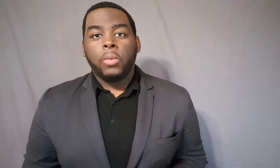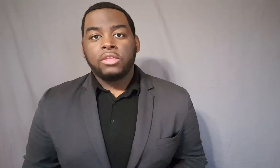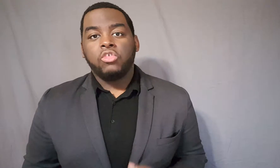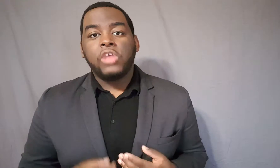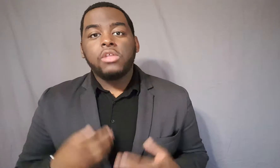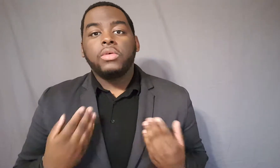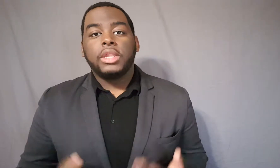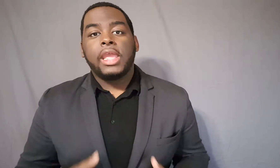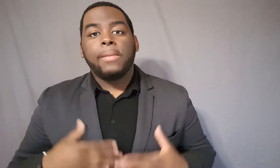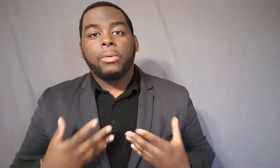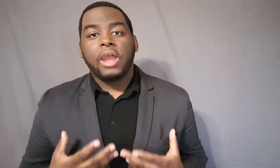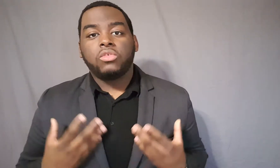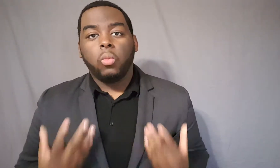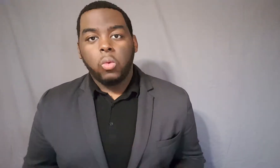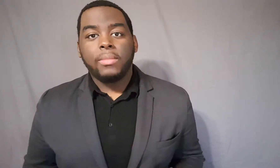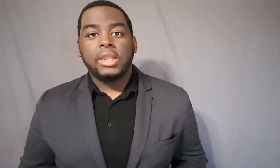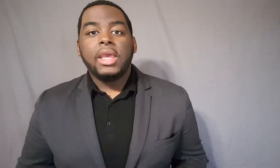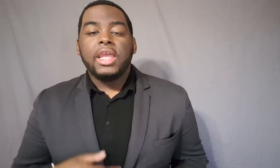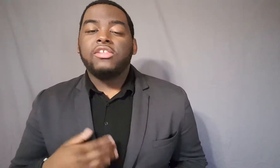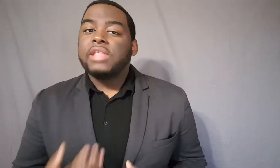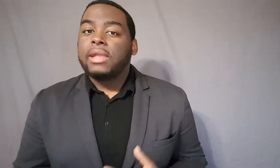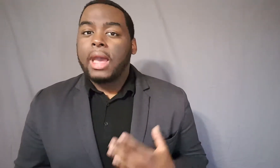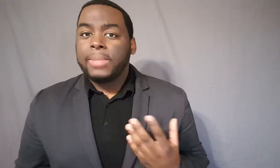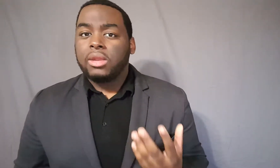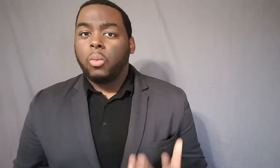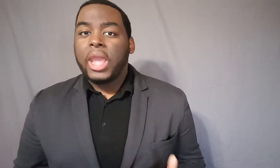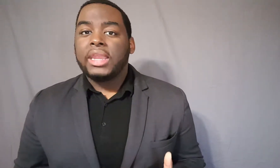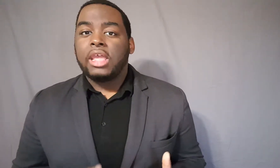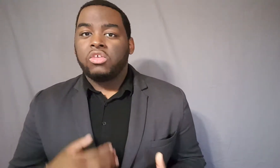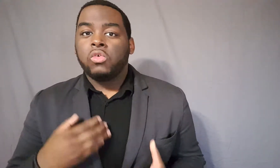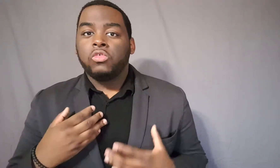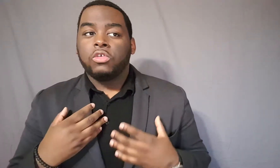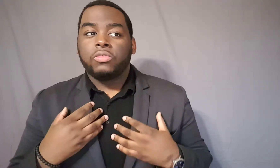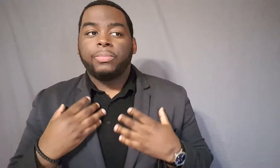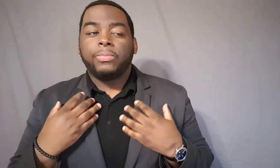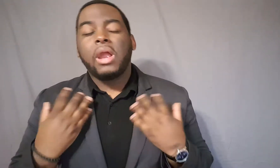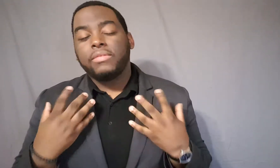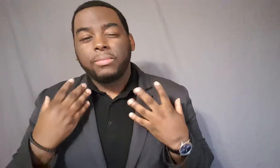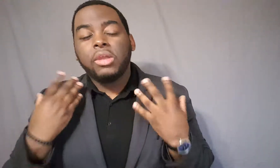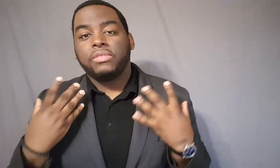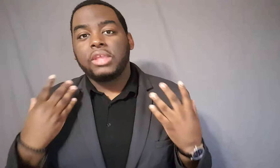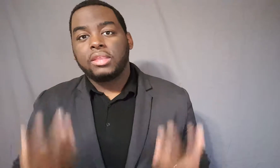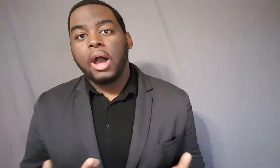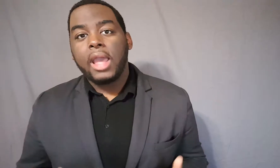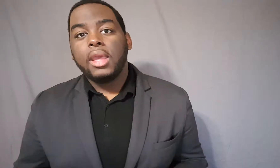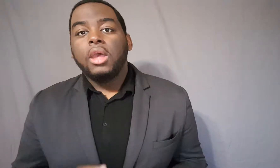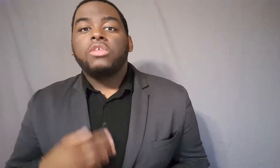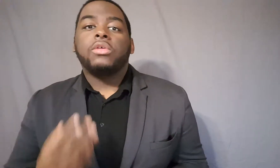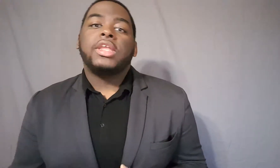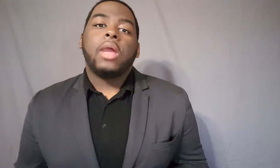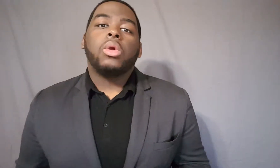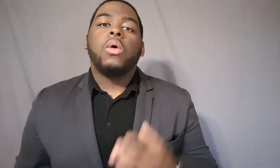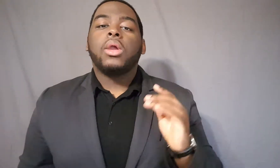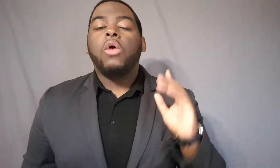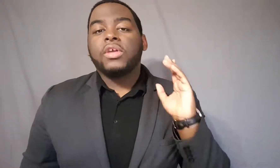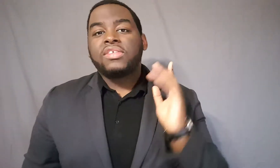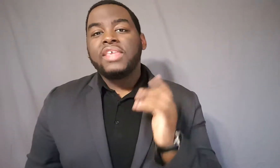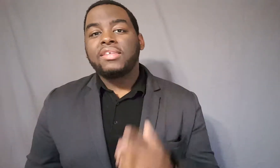way to genuinely impress women. It does not not be in a way that you just previously thought. So today we're going over six